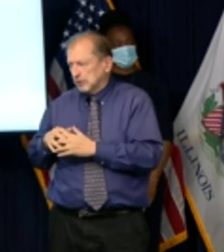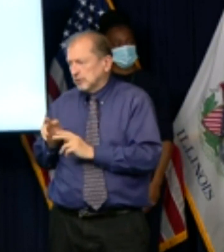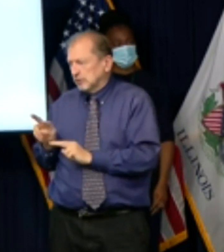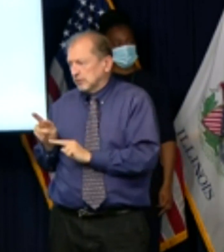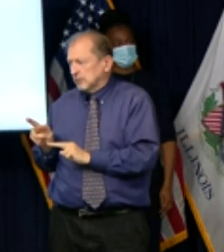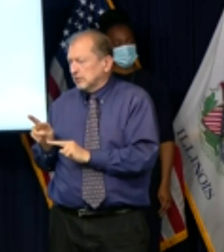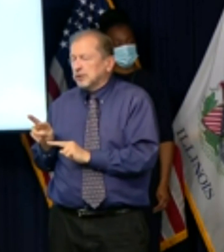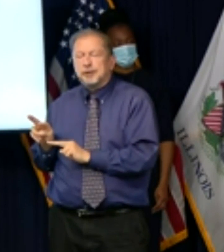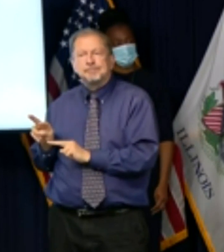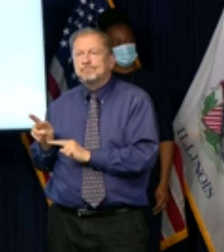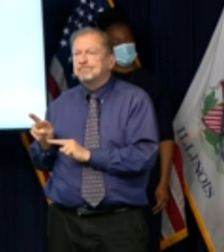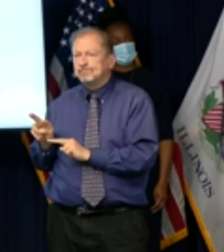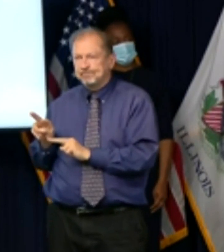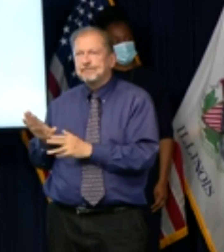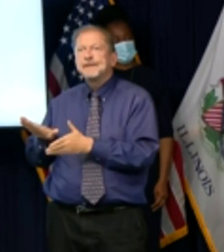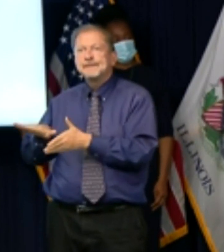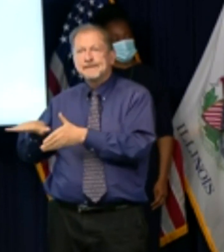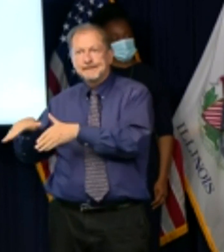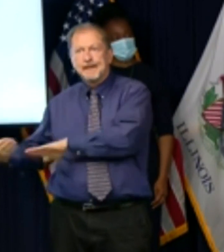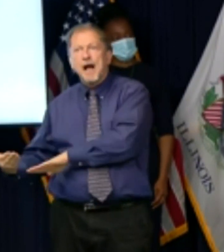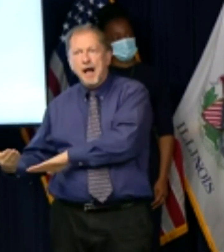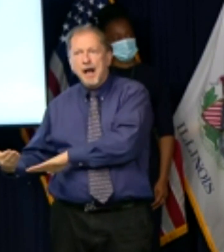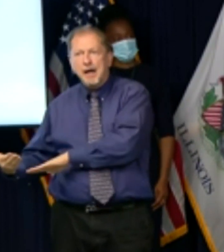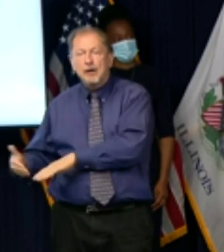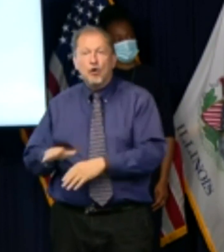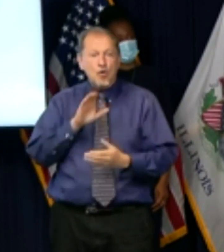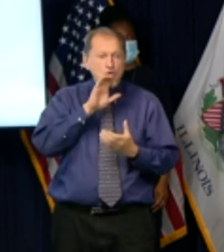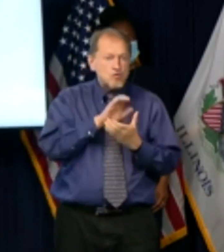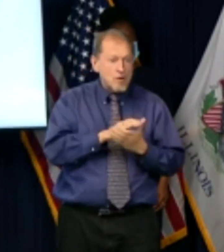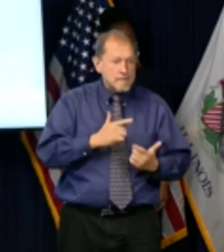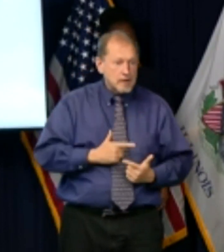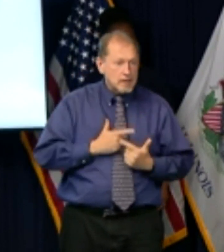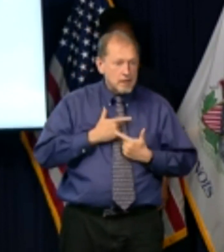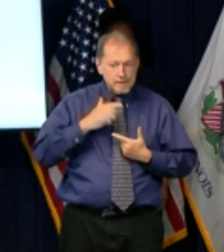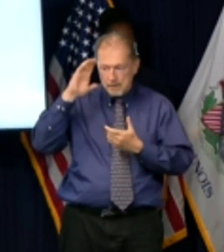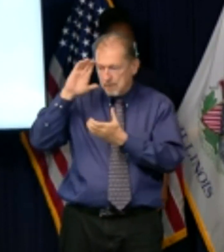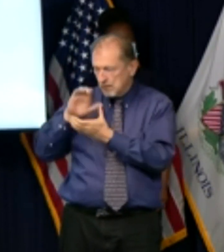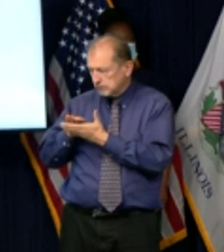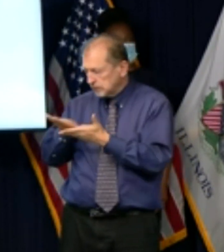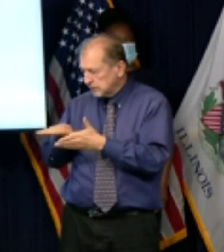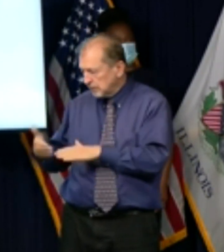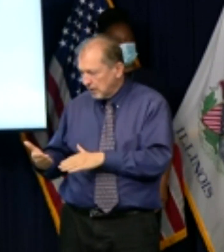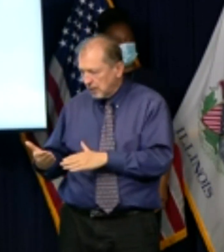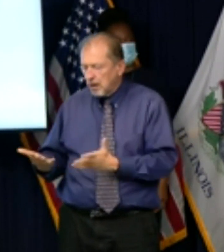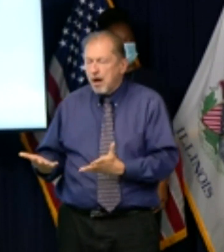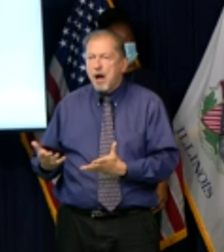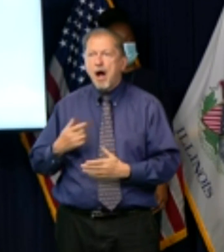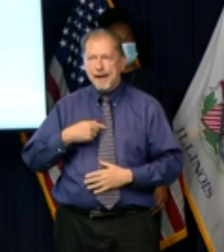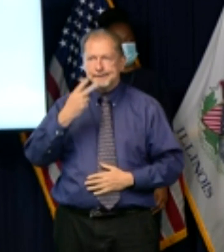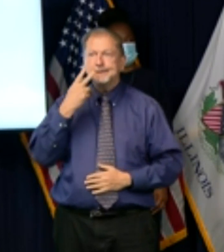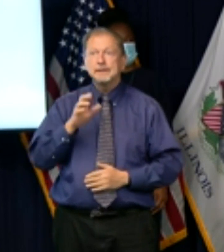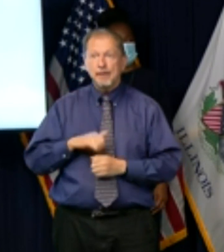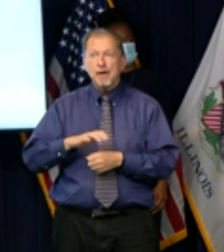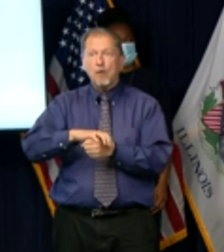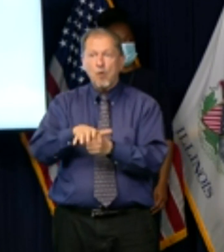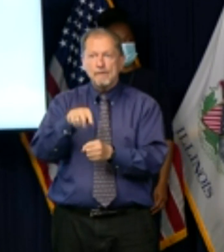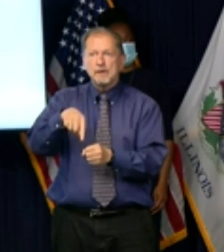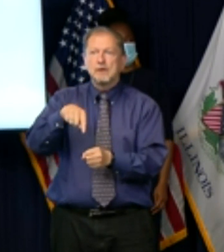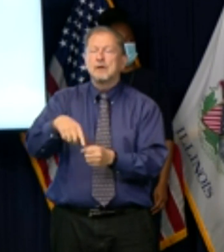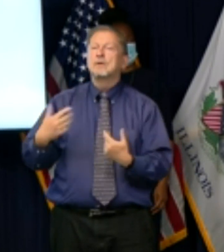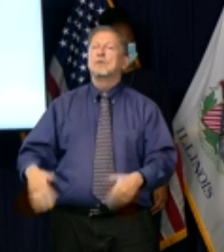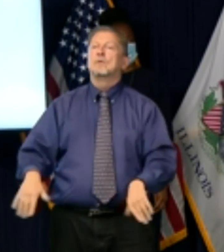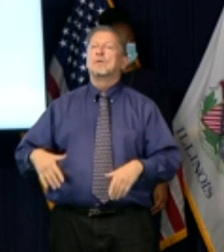a significant realization for me that this is truly a lethal virus and that we will lose many more patients